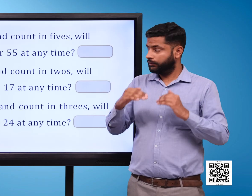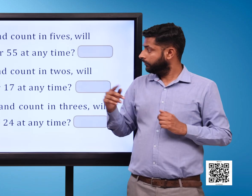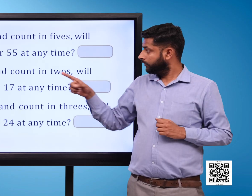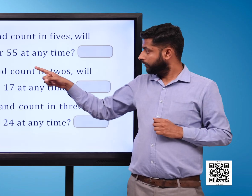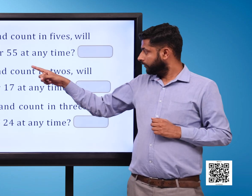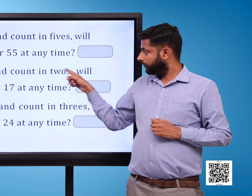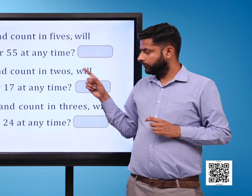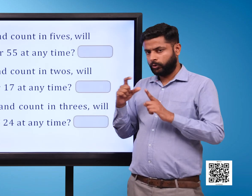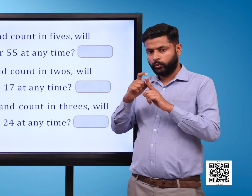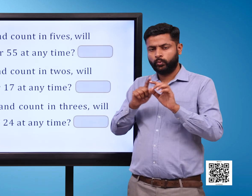Blank D